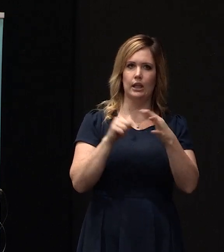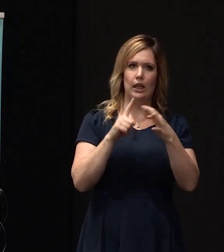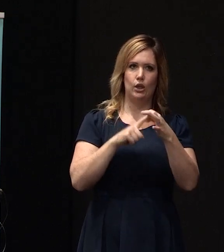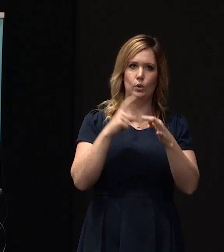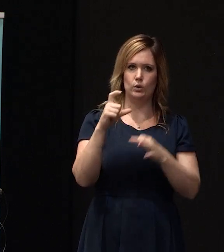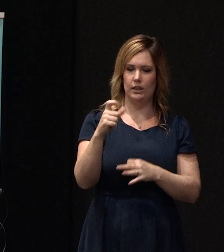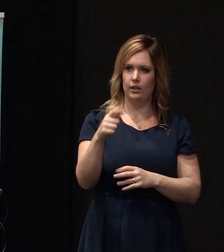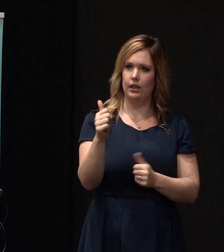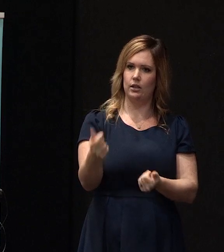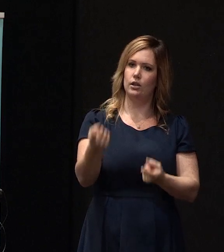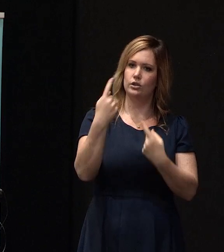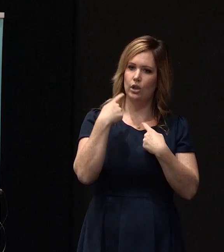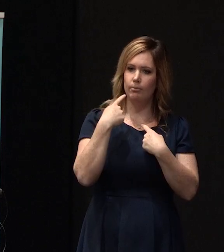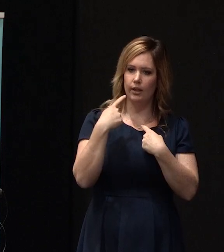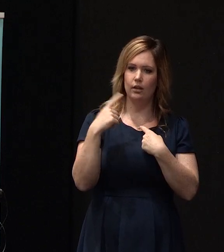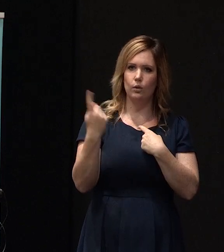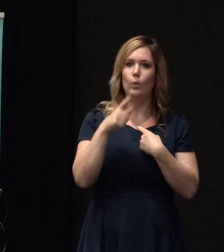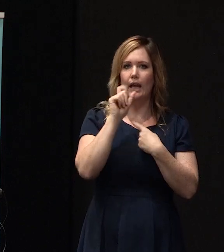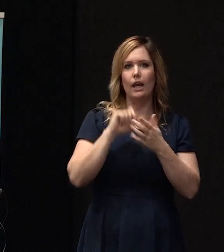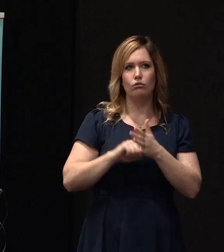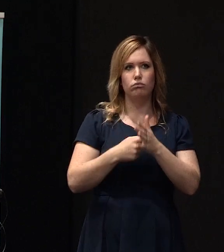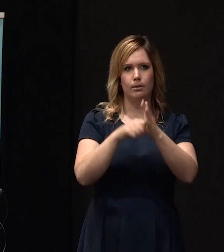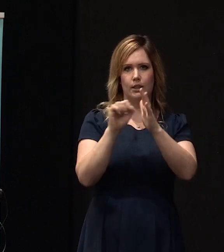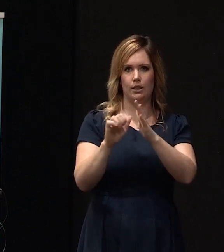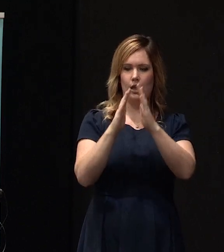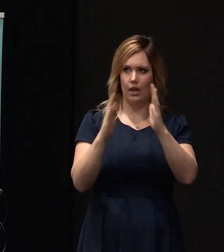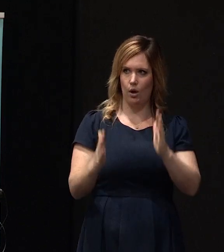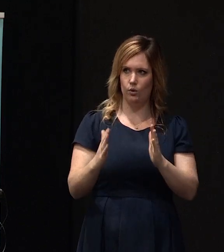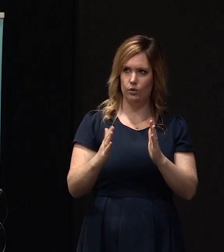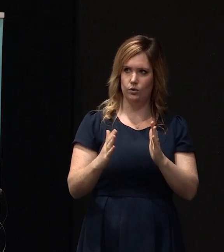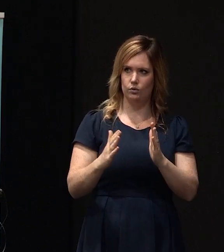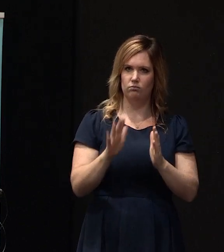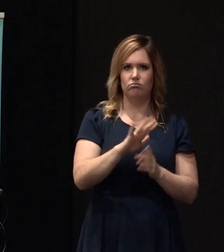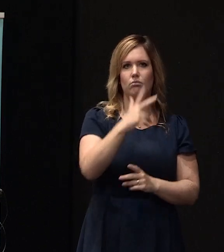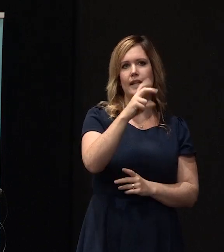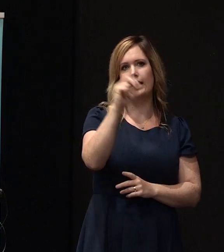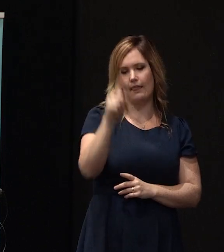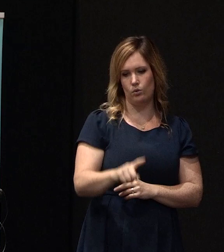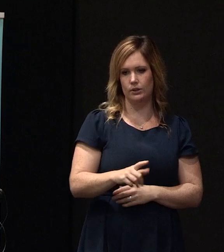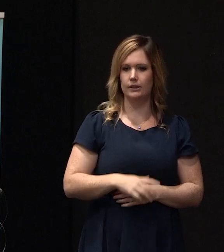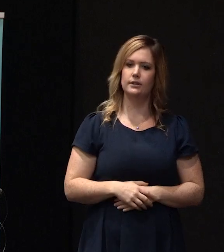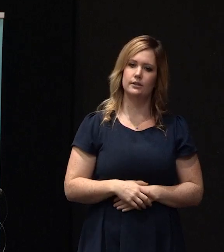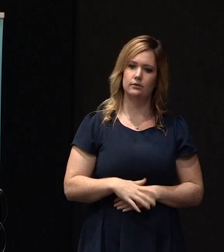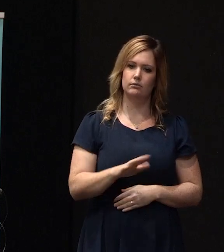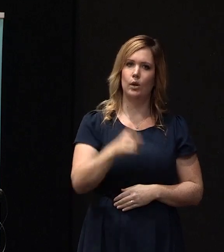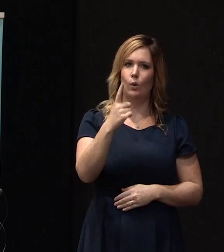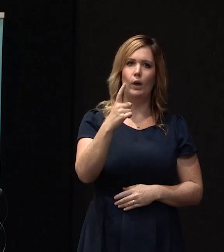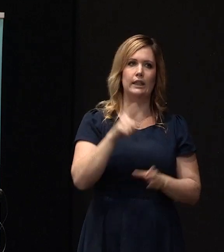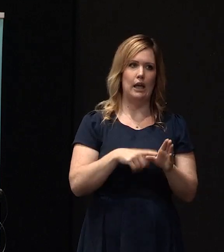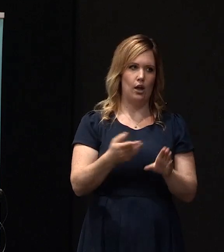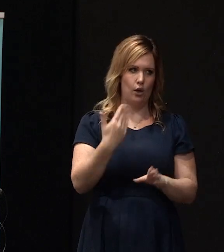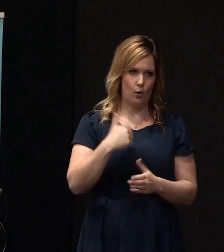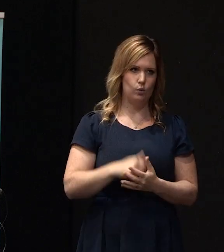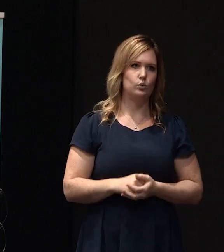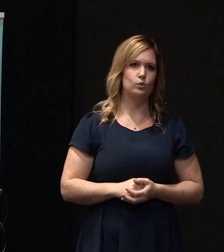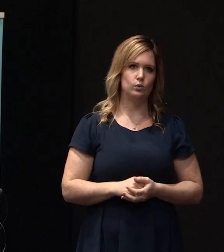that, look, we can repair it in 80,000, something like that. That was one year ago. Then they realized